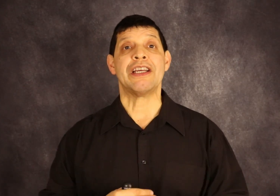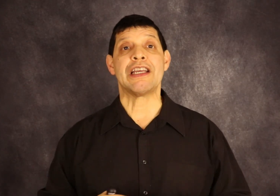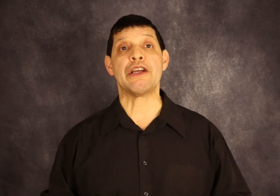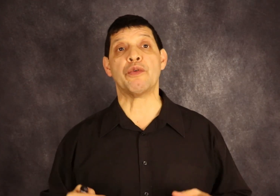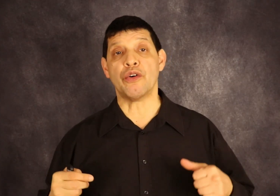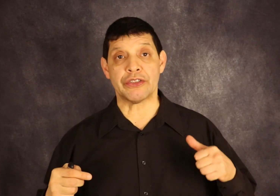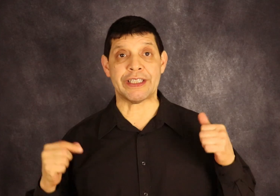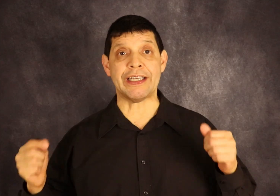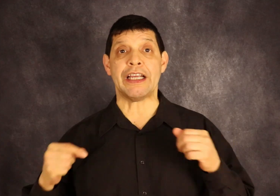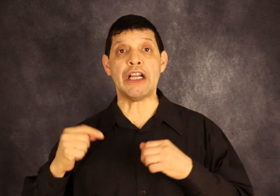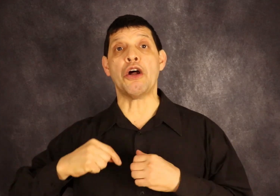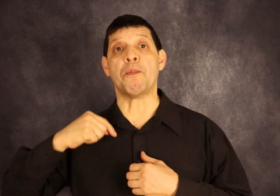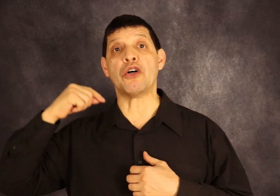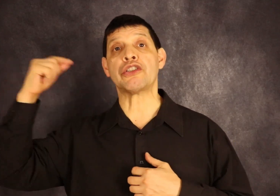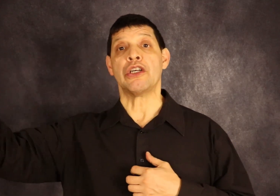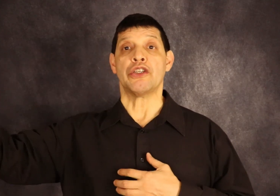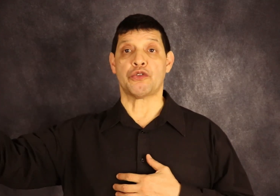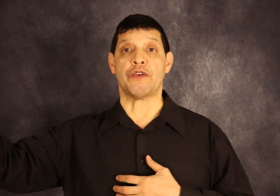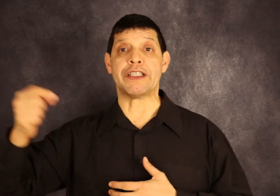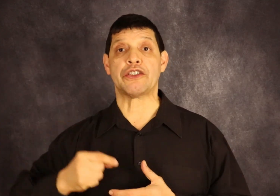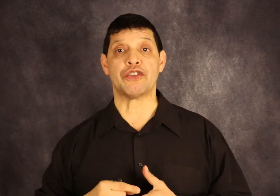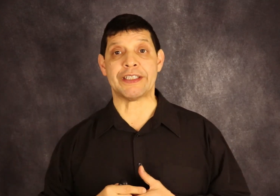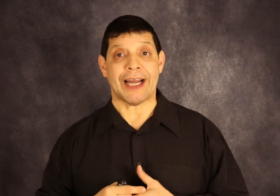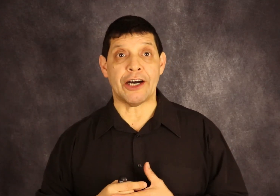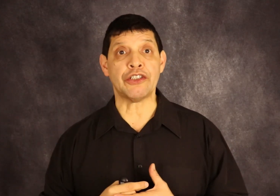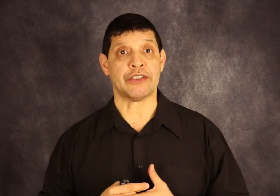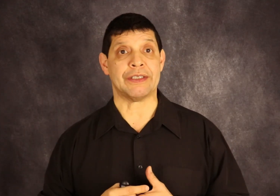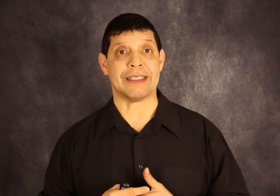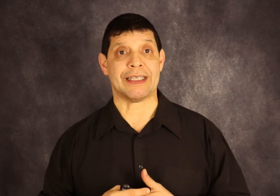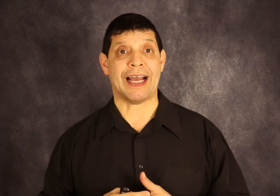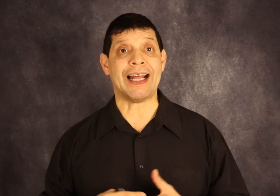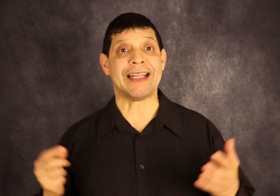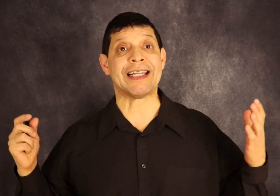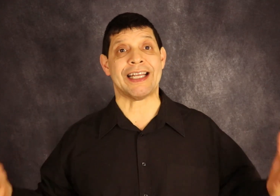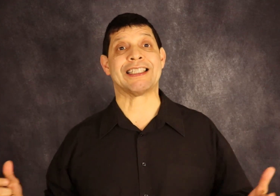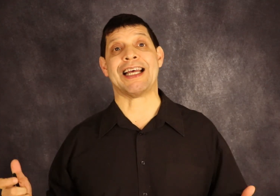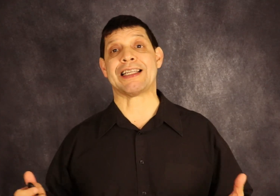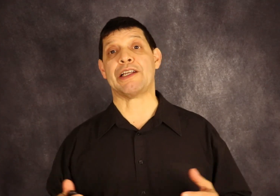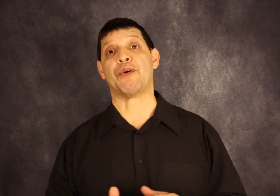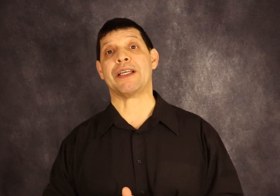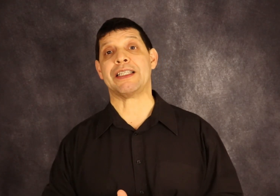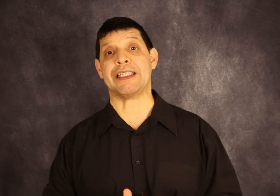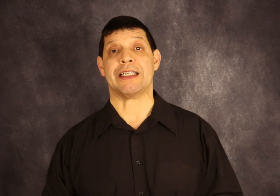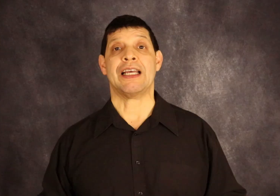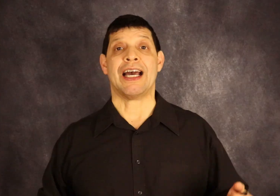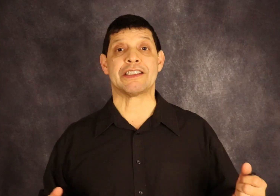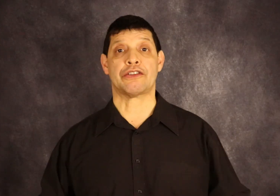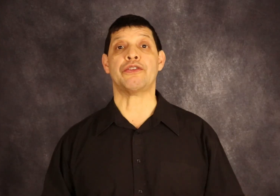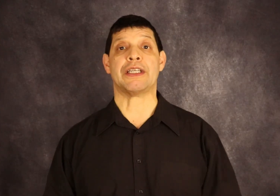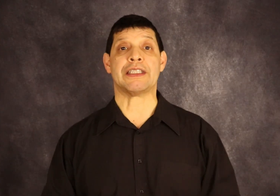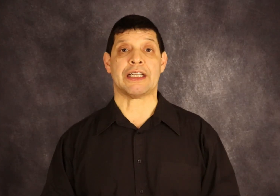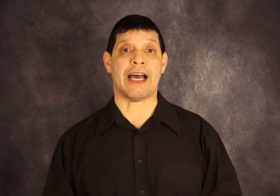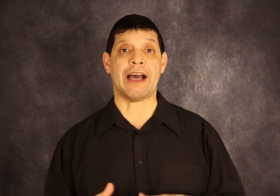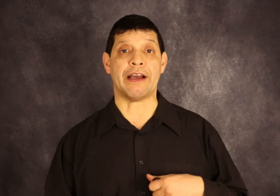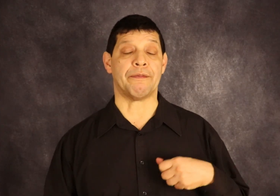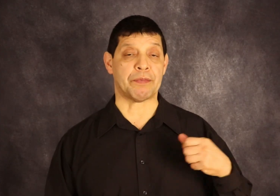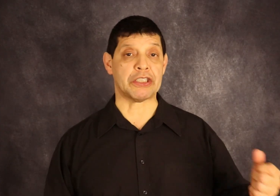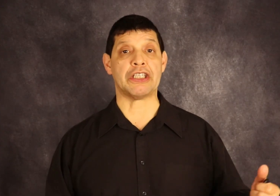he will send Elon Musk to rescue these astronauts. And that's exactly what he did. As soon as President